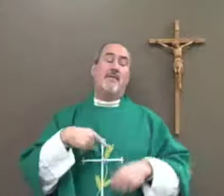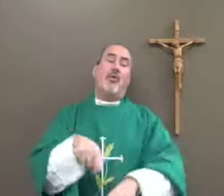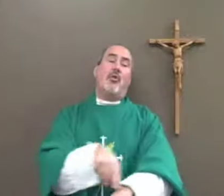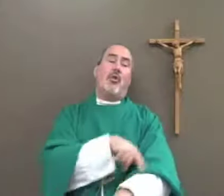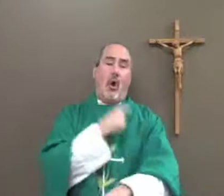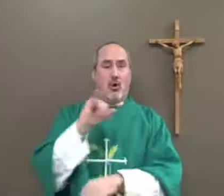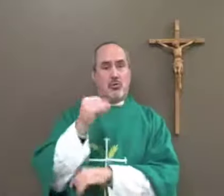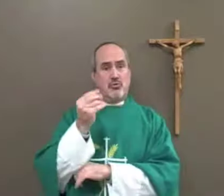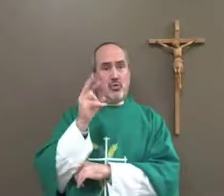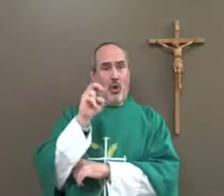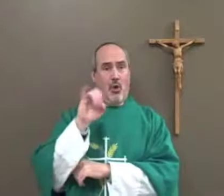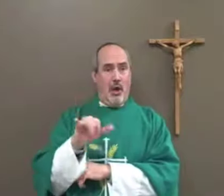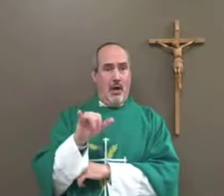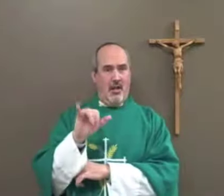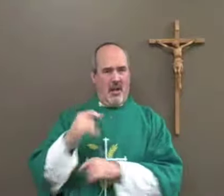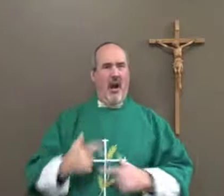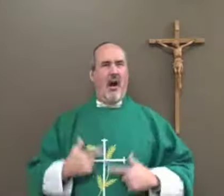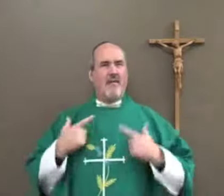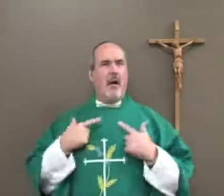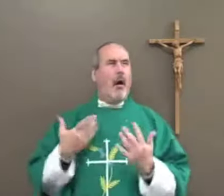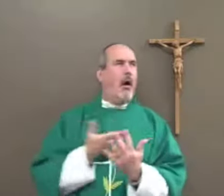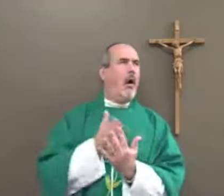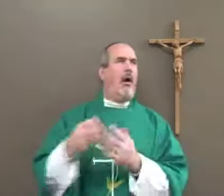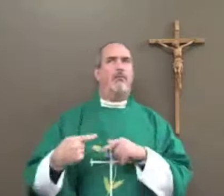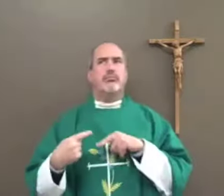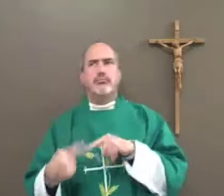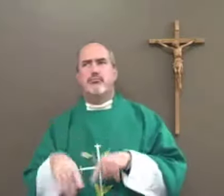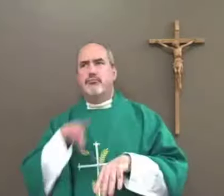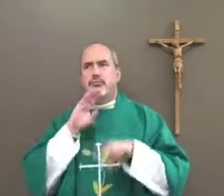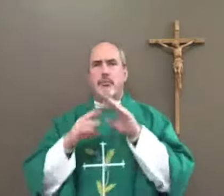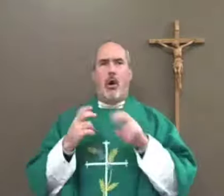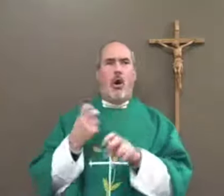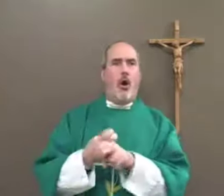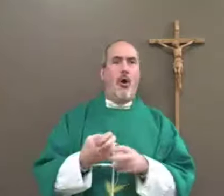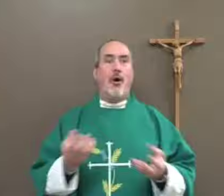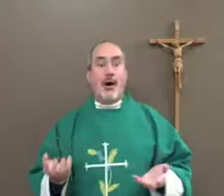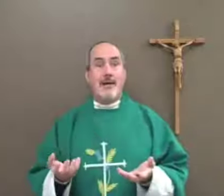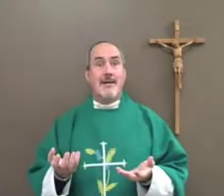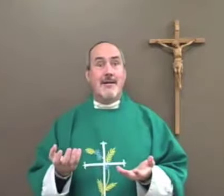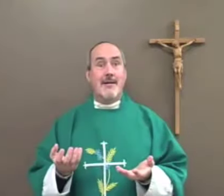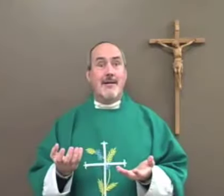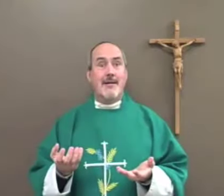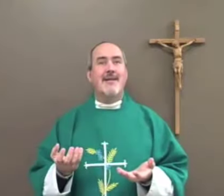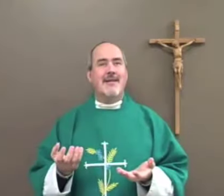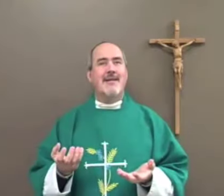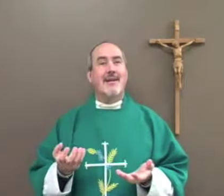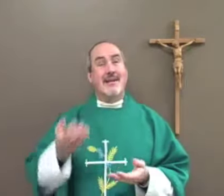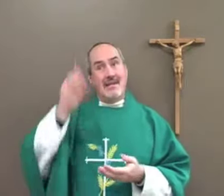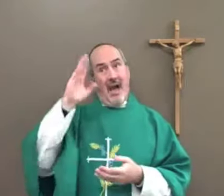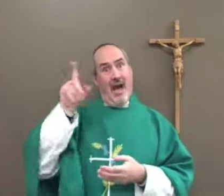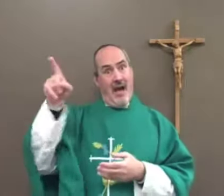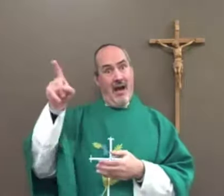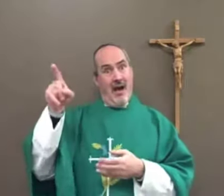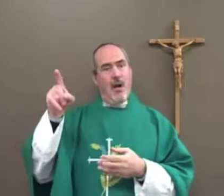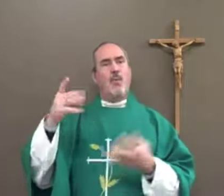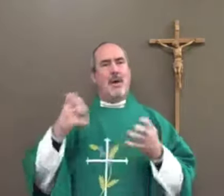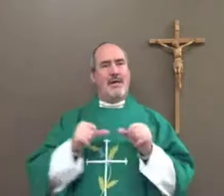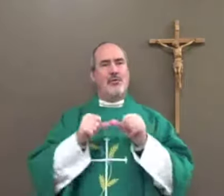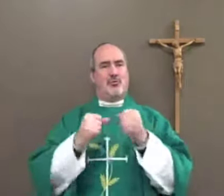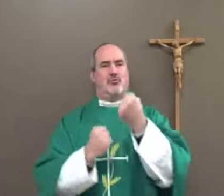application, that our journey is long, and we have many trials and tribulations. But God wants us